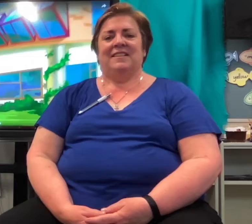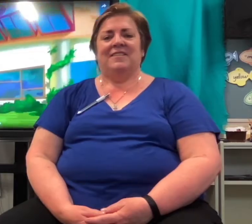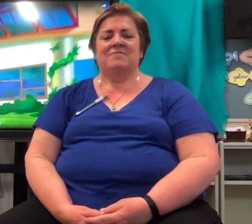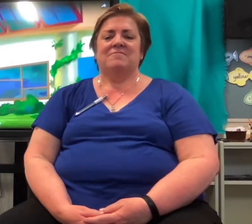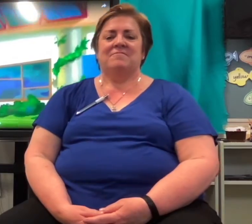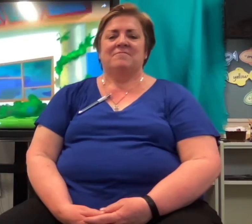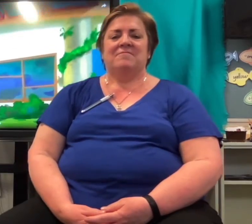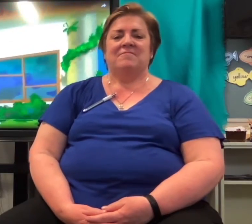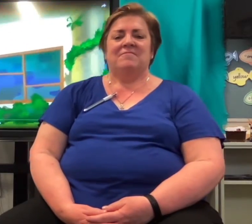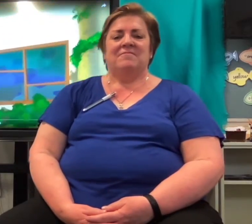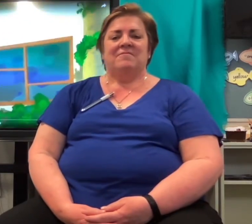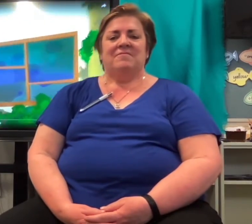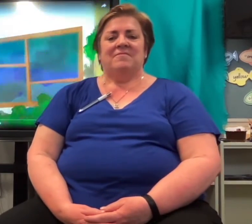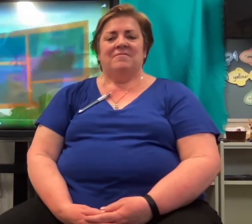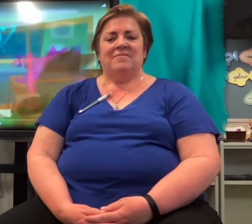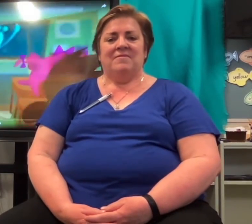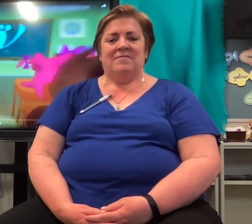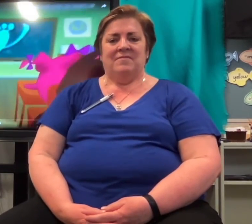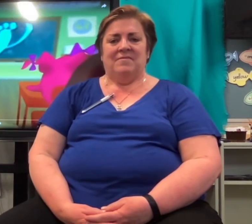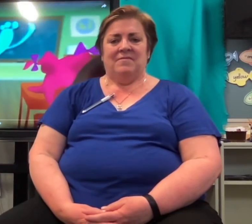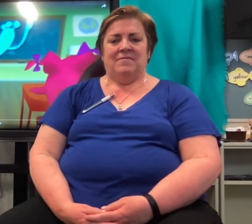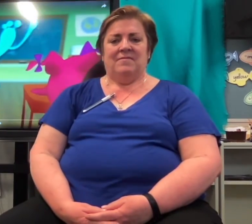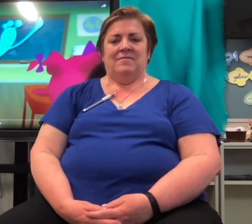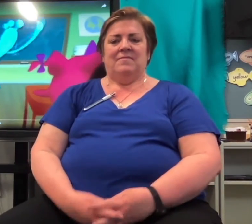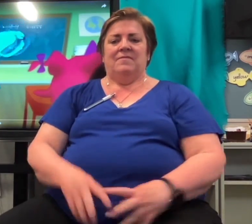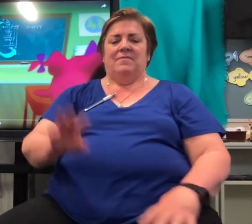Okay, class, who would like to do problem three on the board?